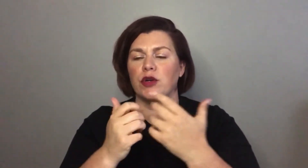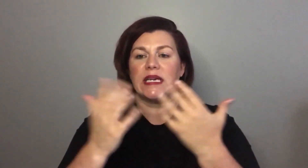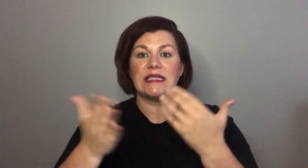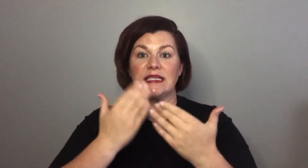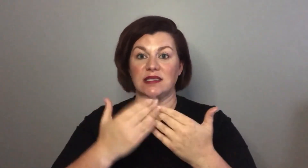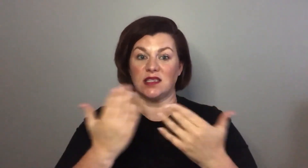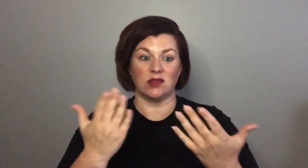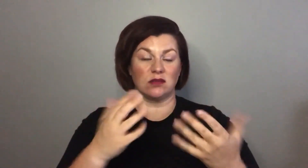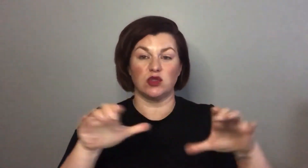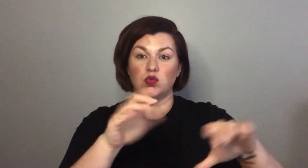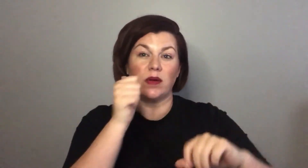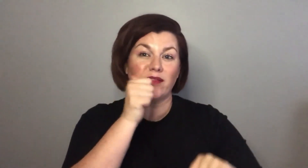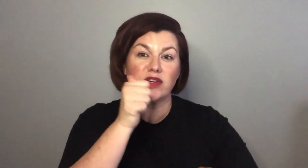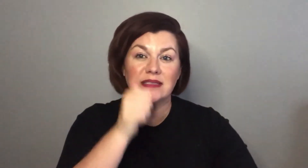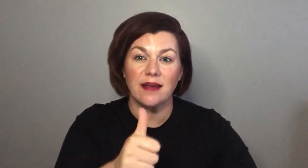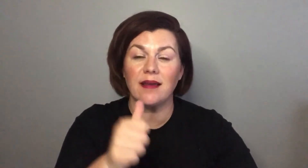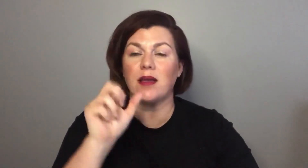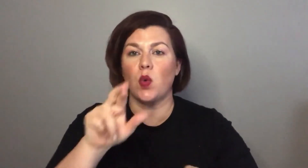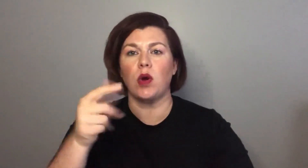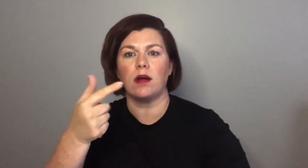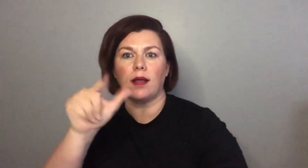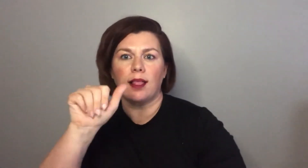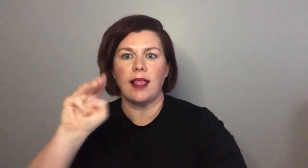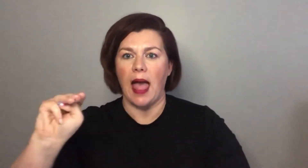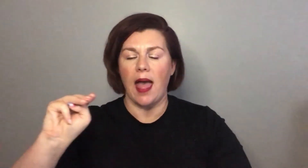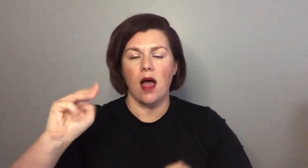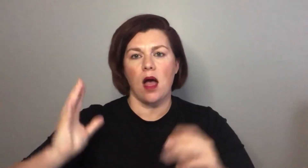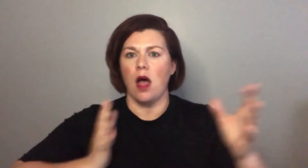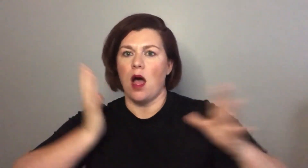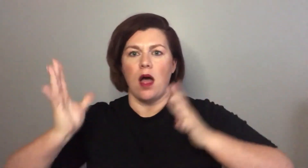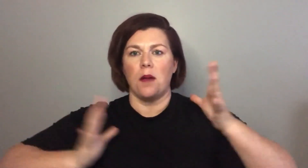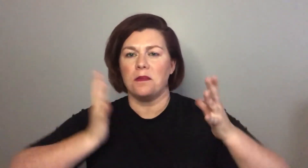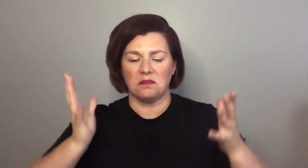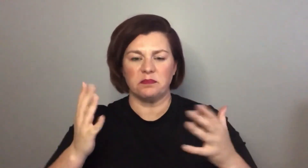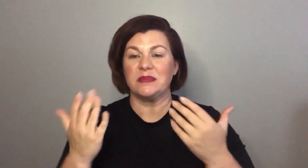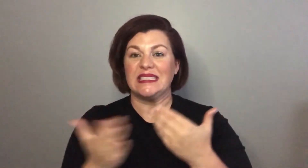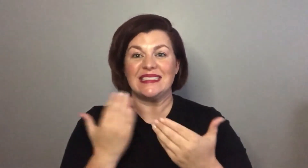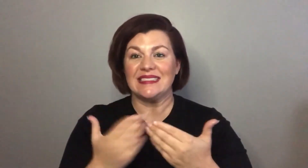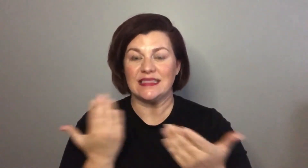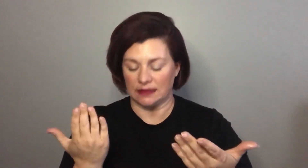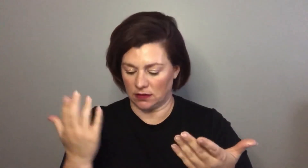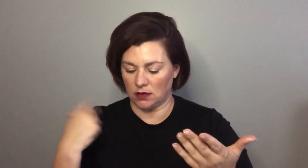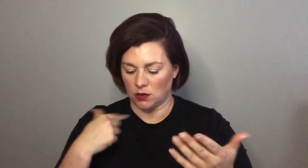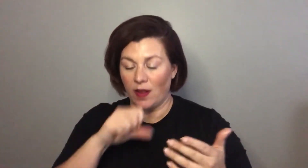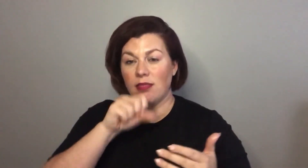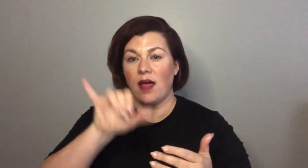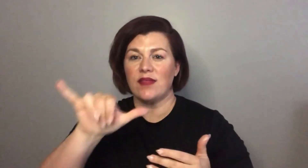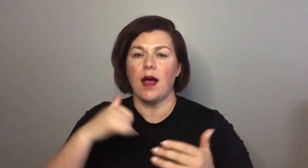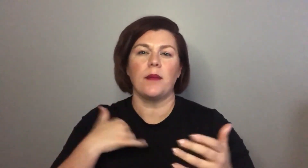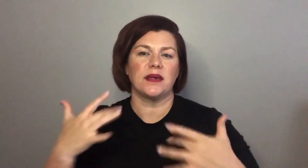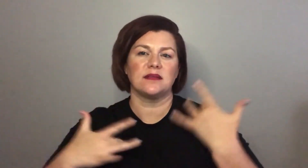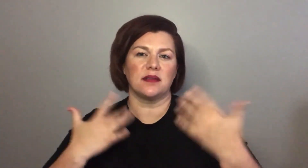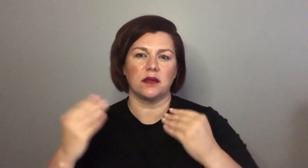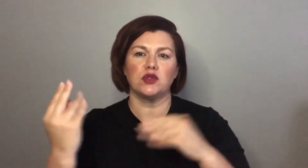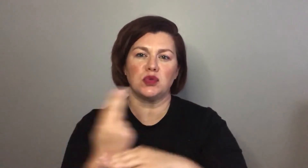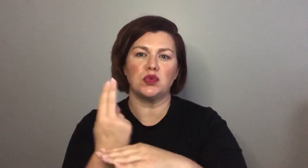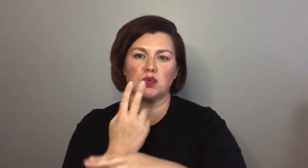blend together you can do an everyday look or super high glam look I